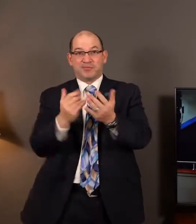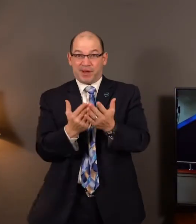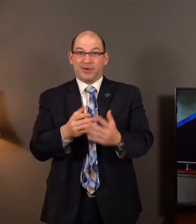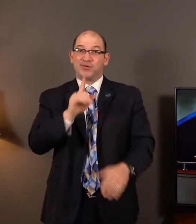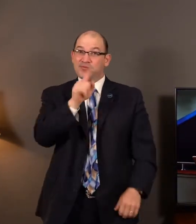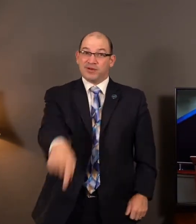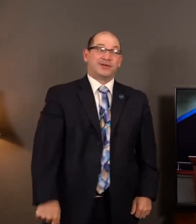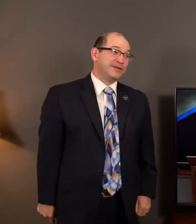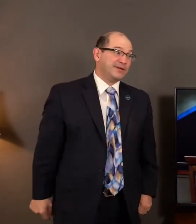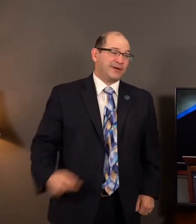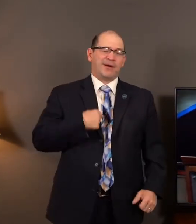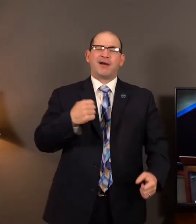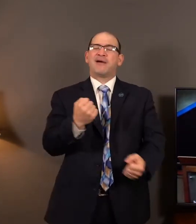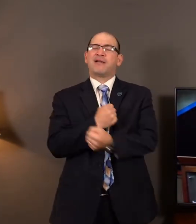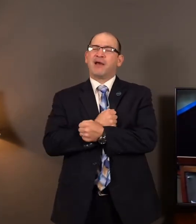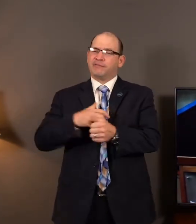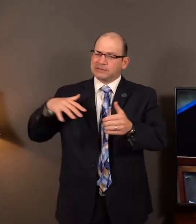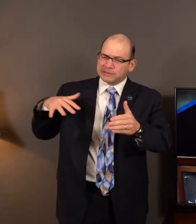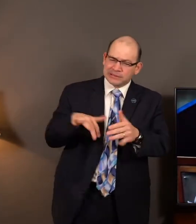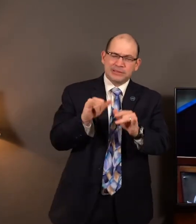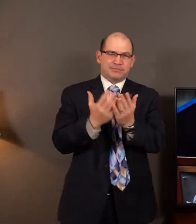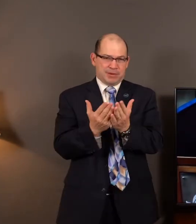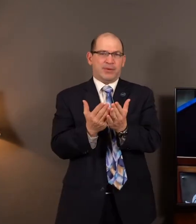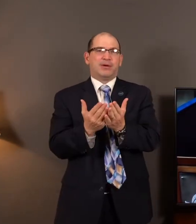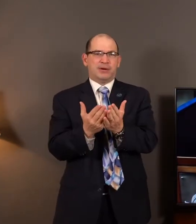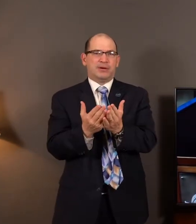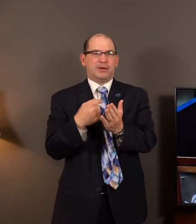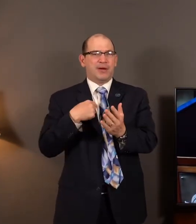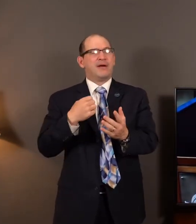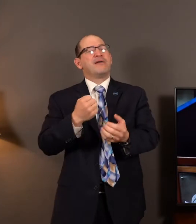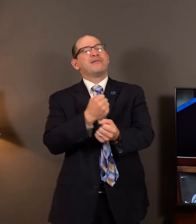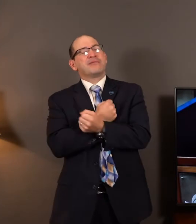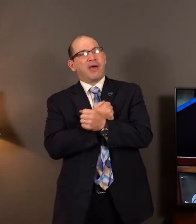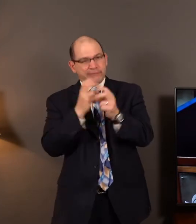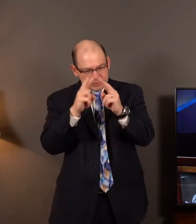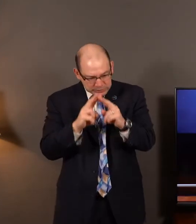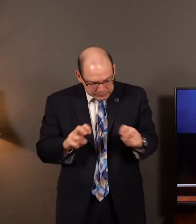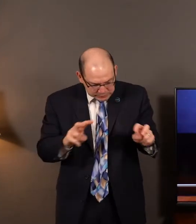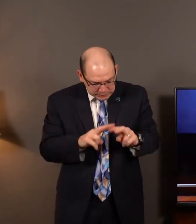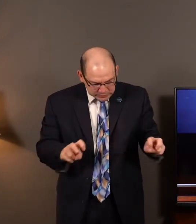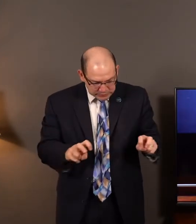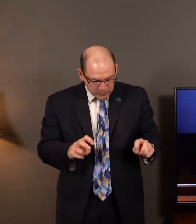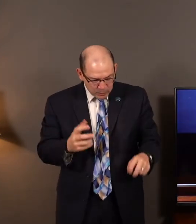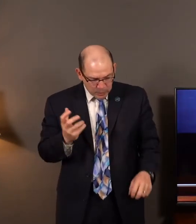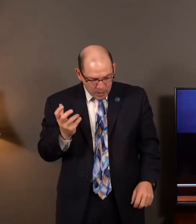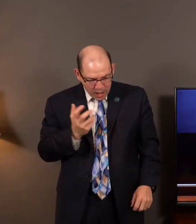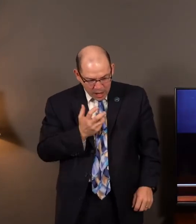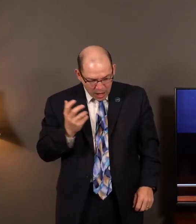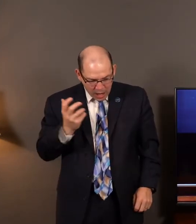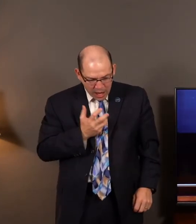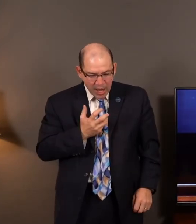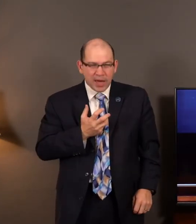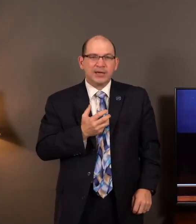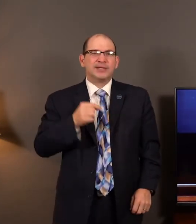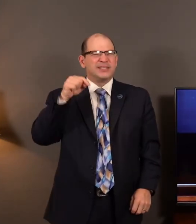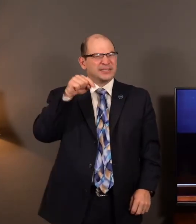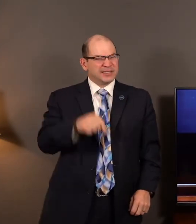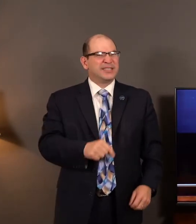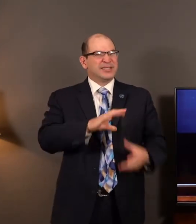study the word of God. I love to unfold the stories that we find in Scripture. And this is one of my favorites